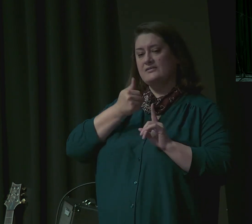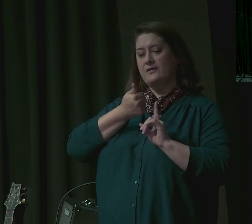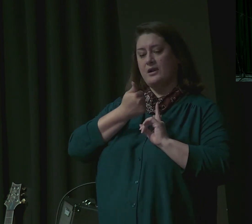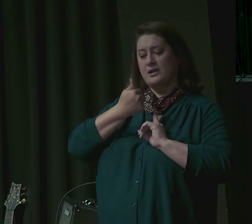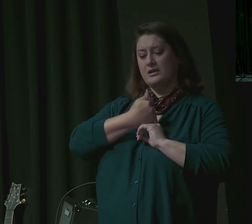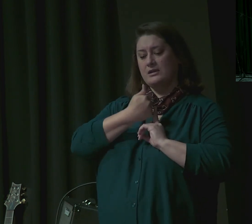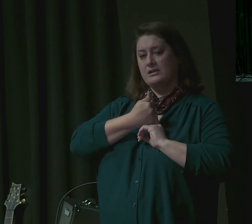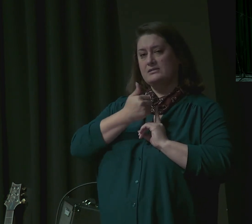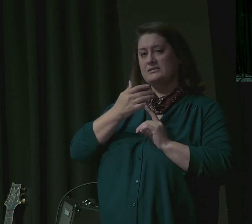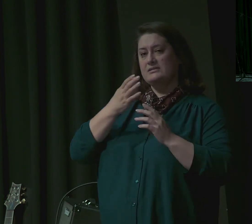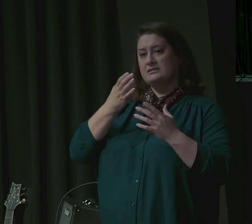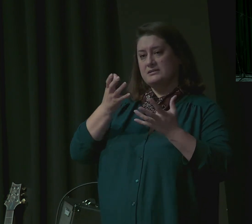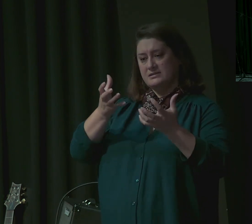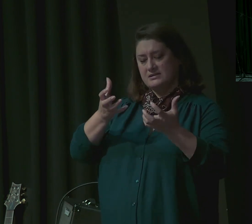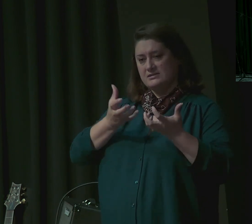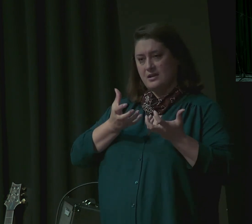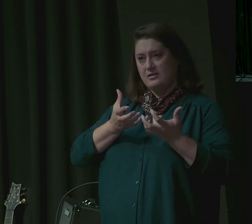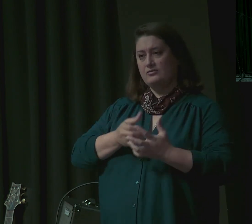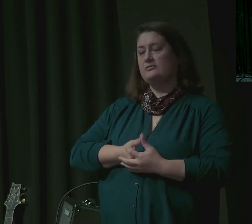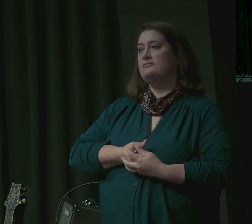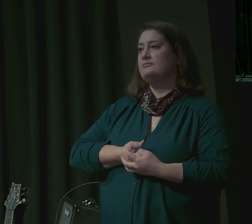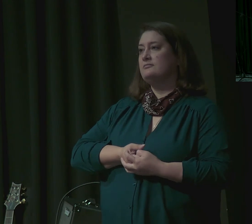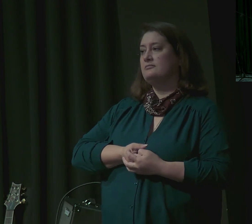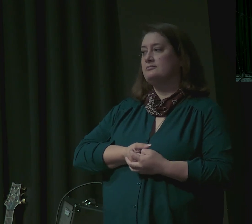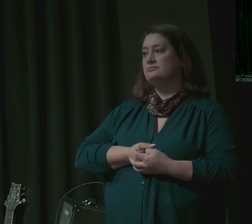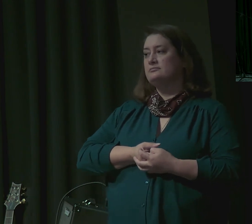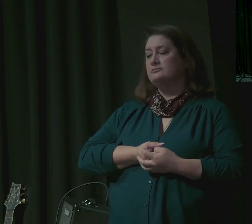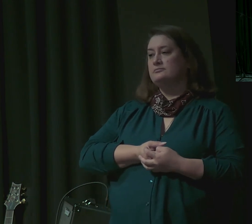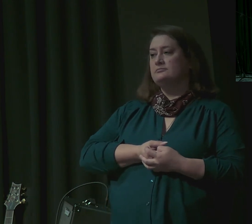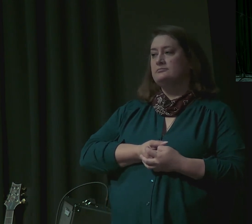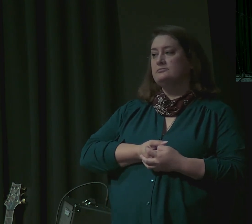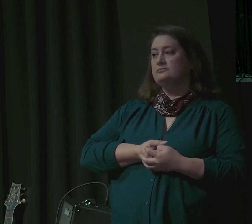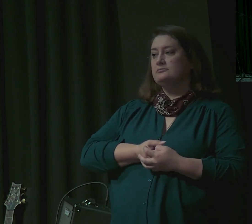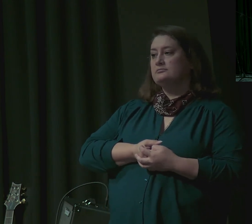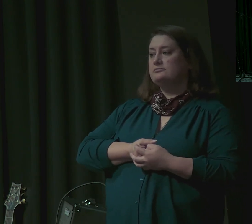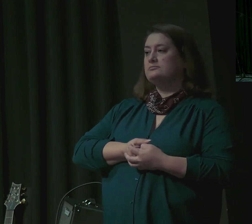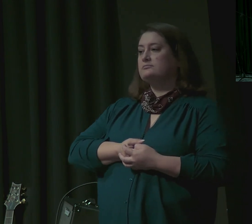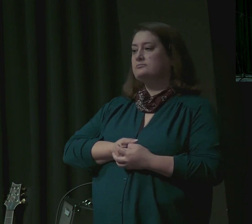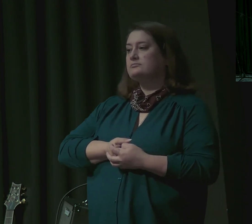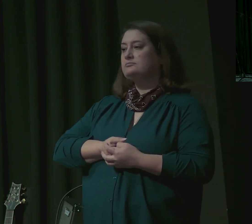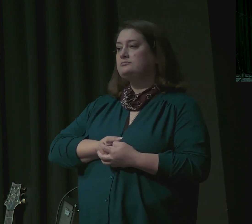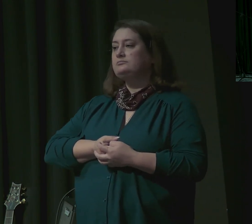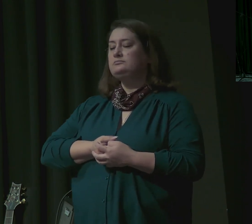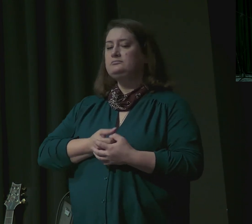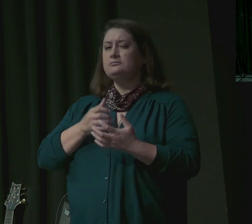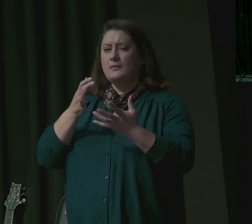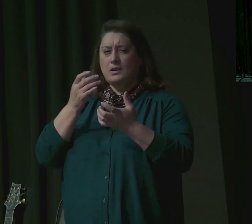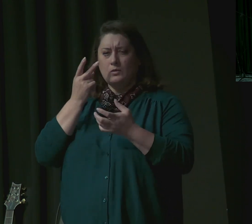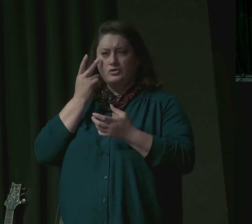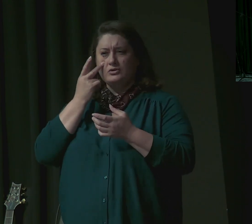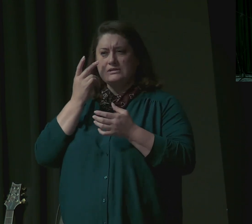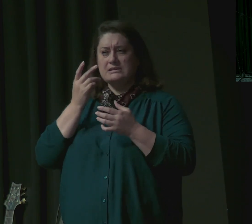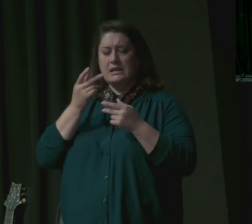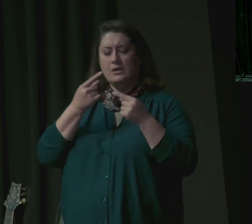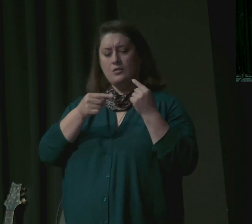now I want you to notice the connection between quarreling and jealousy we saw it in this story that has